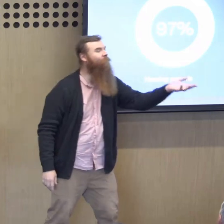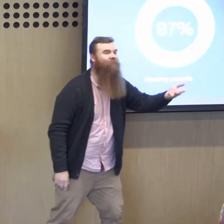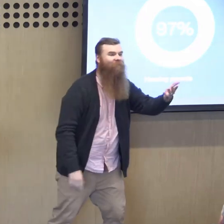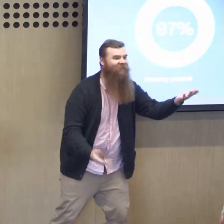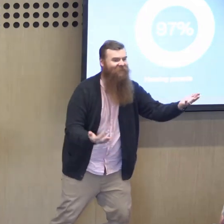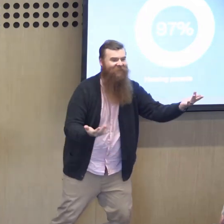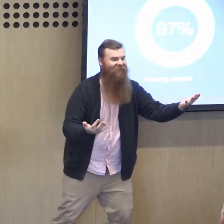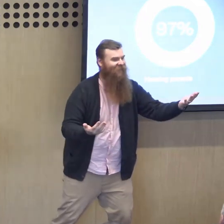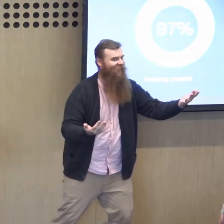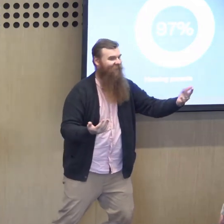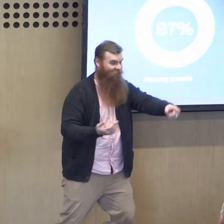Yeah.